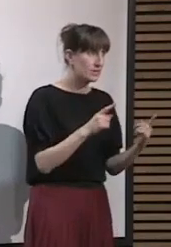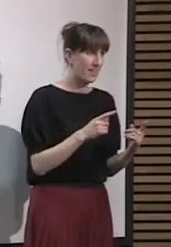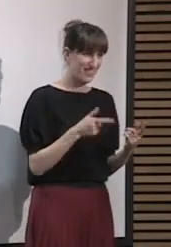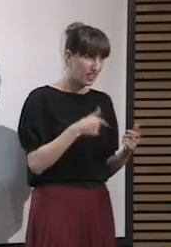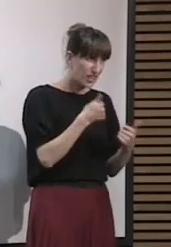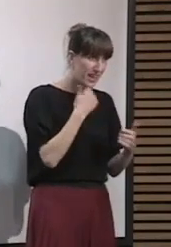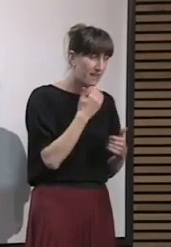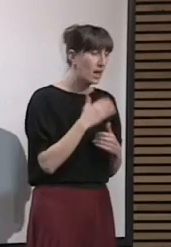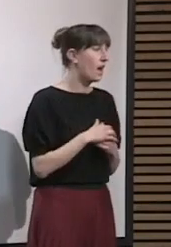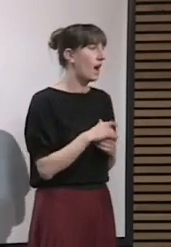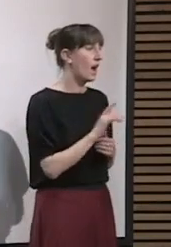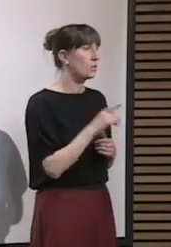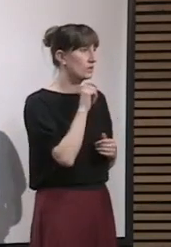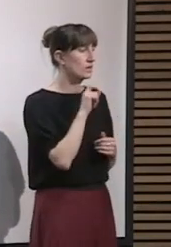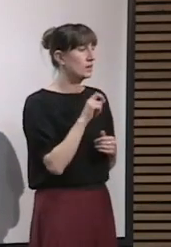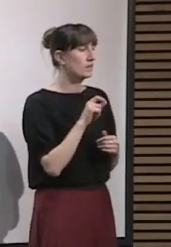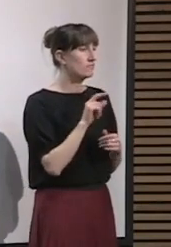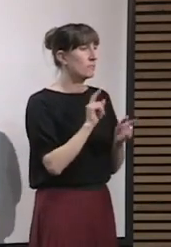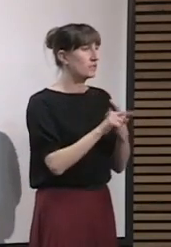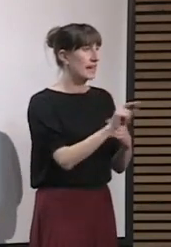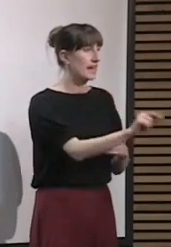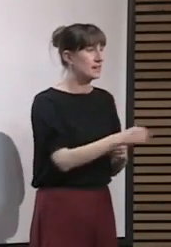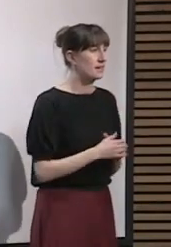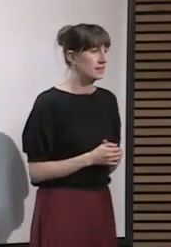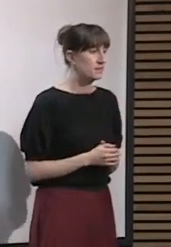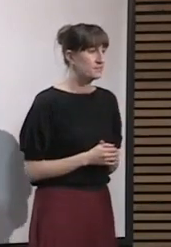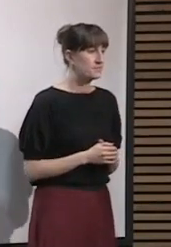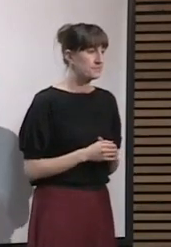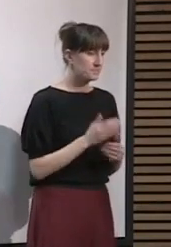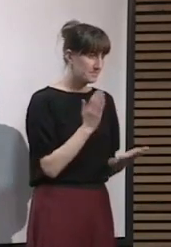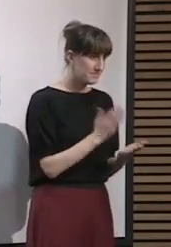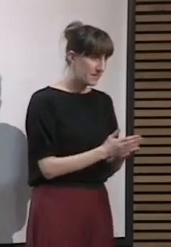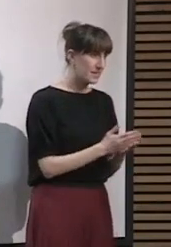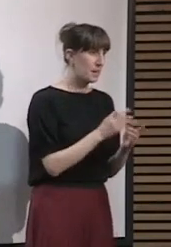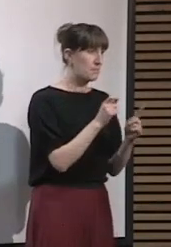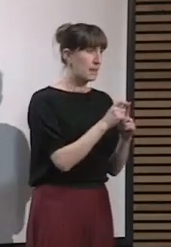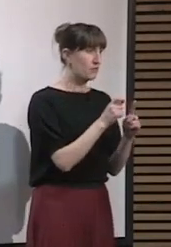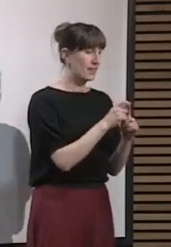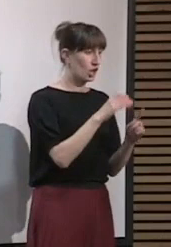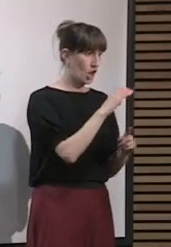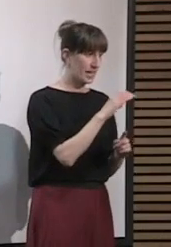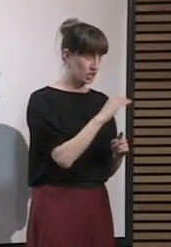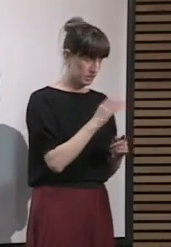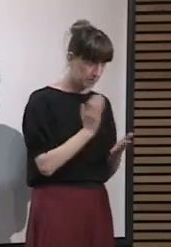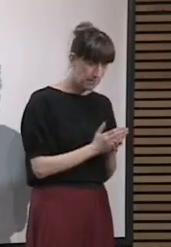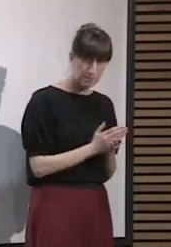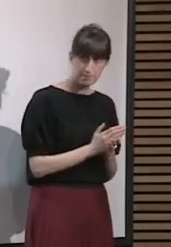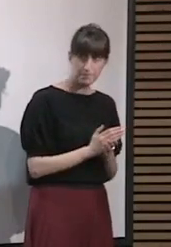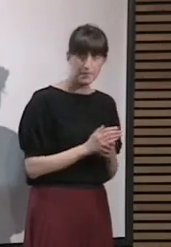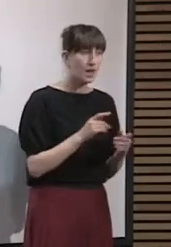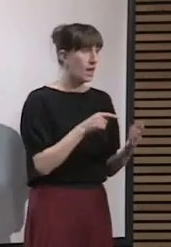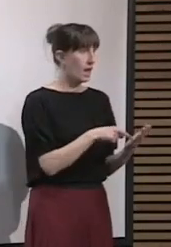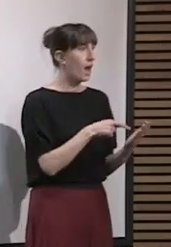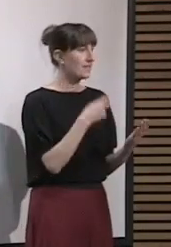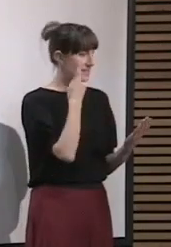let the Director General answer that. That's what I have in my notes but we'll go back and check. I can remember from at least a day ago seeing Pakuranga College appear